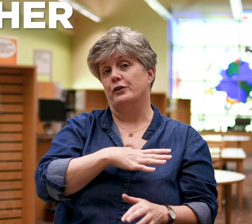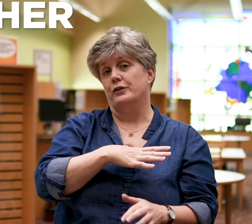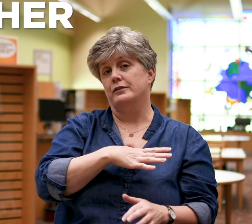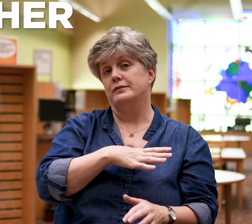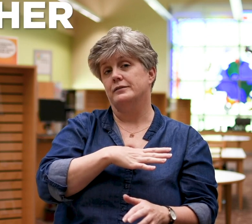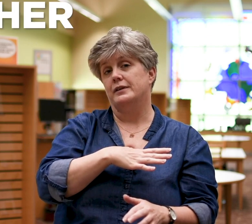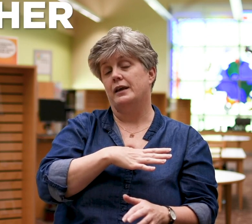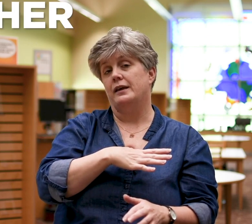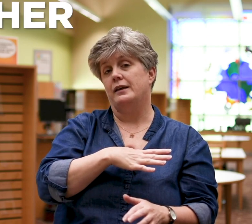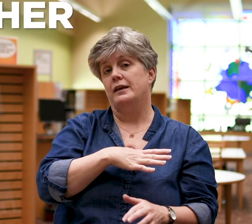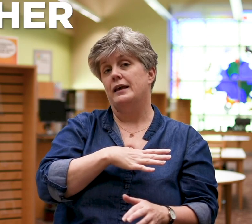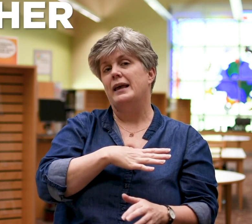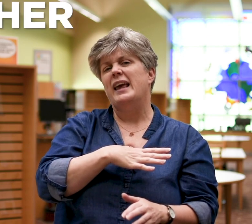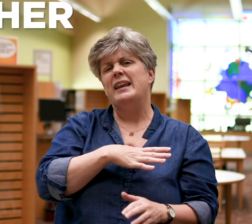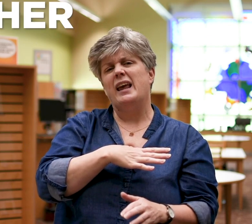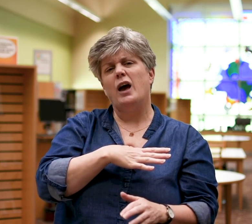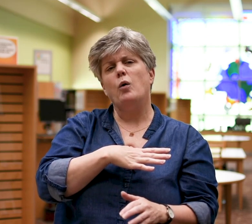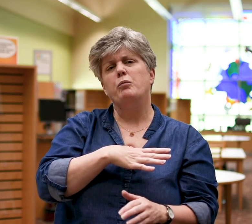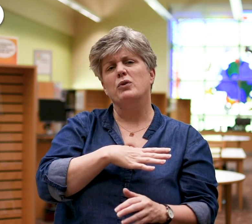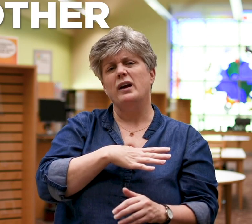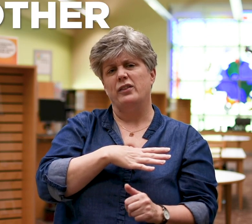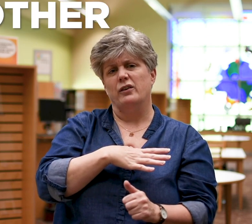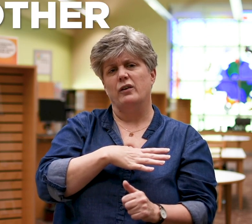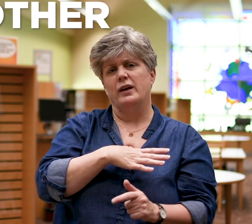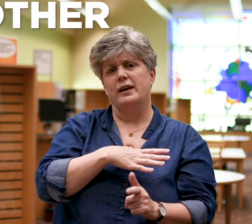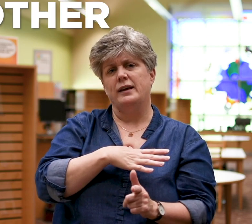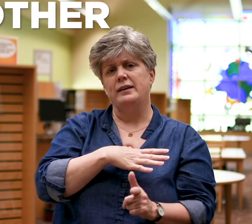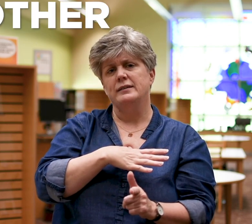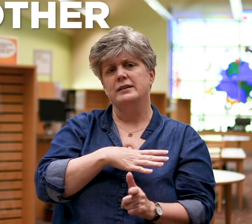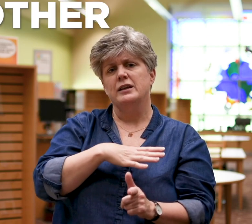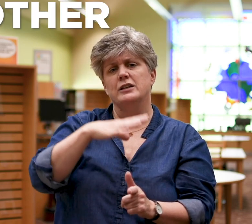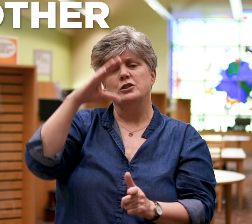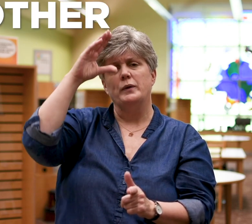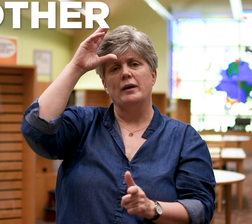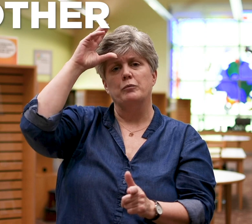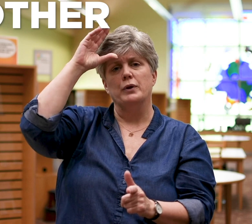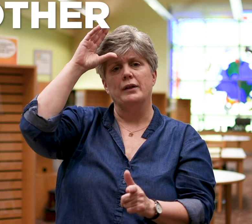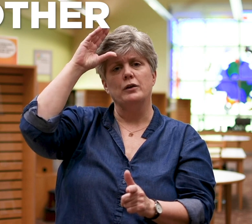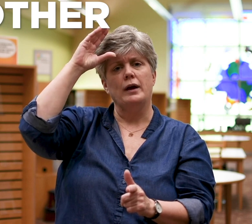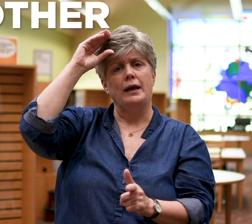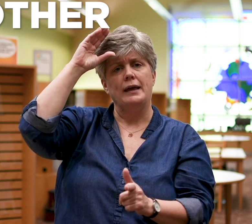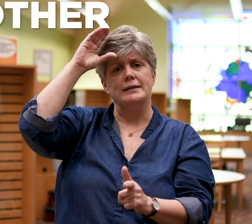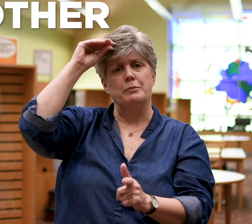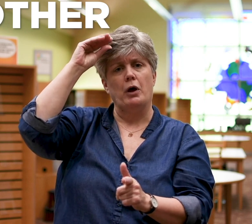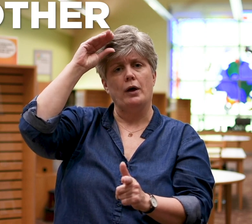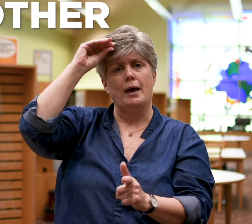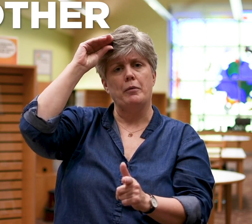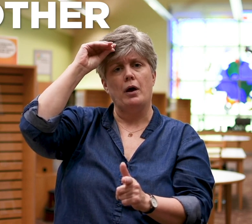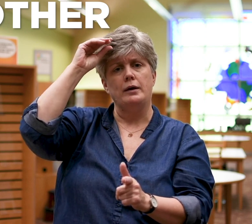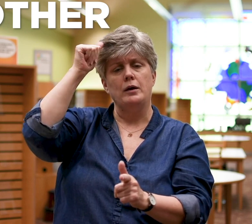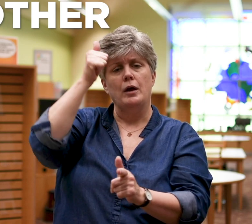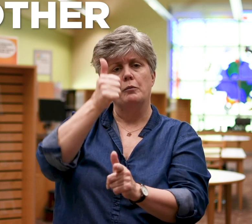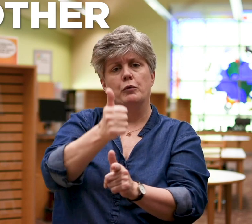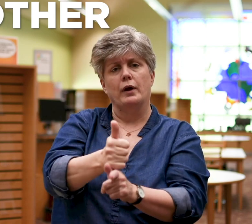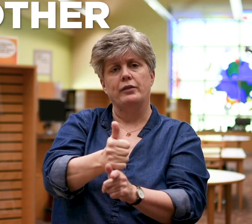now brother okay so we have brother he has a ball cap on brother